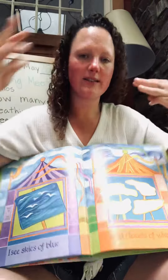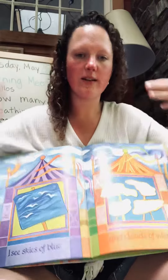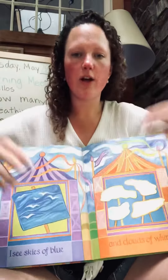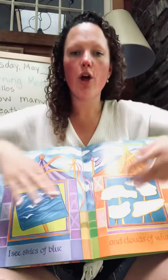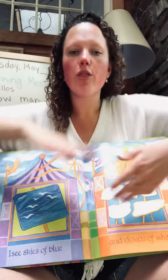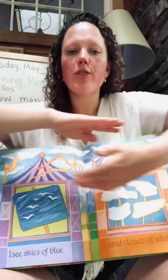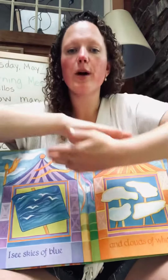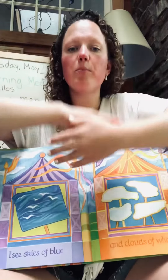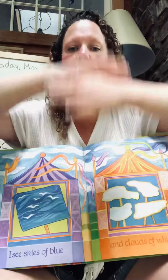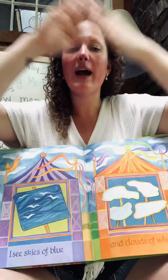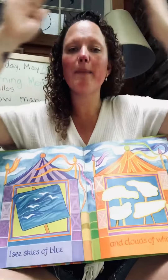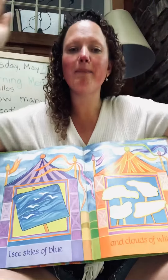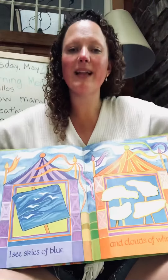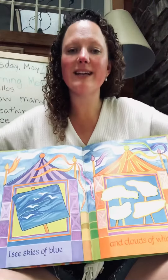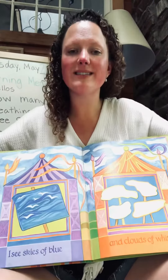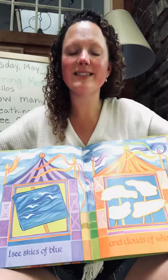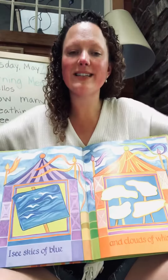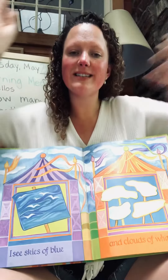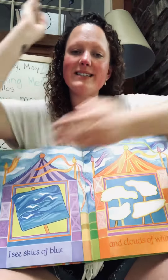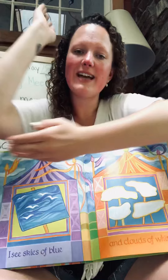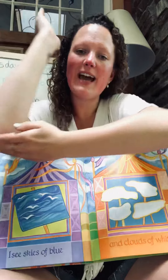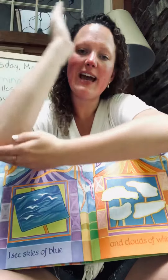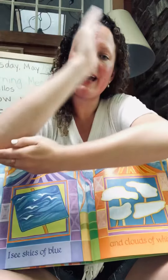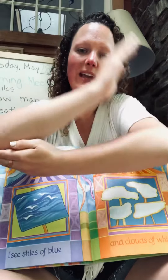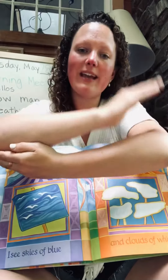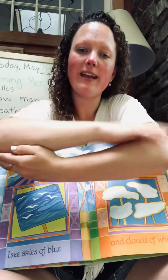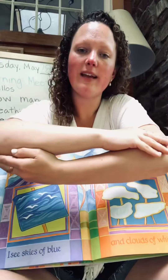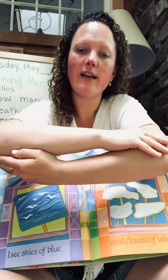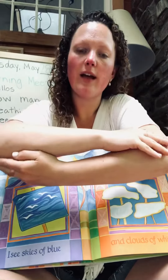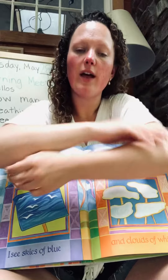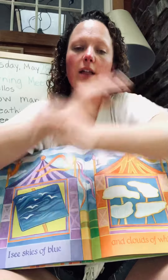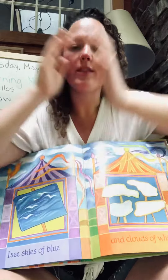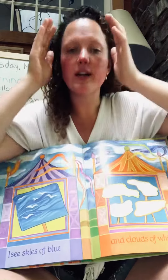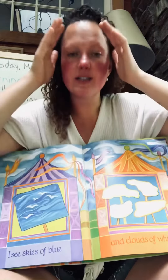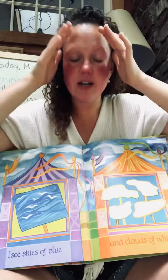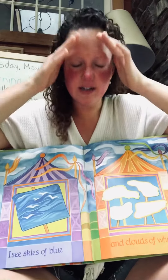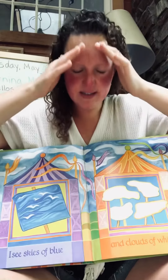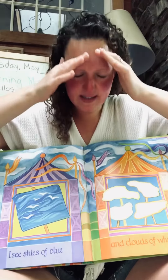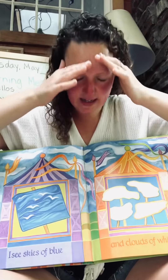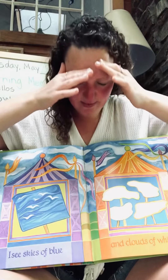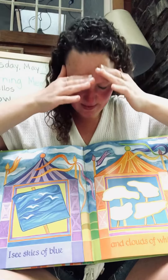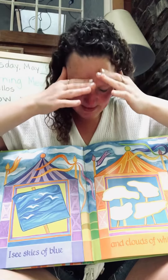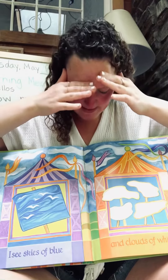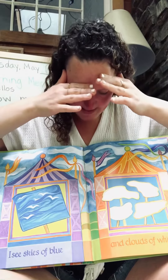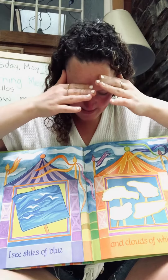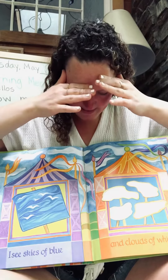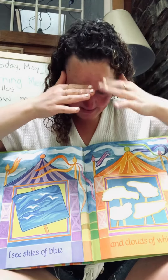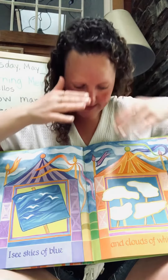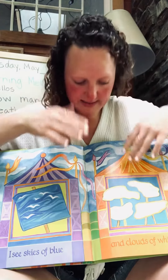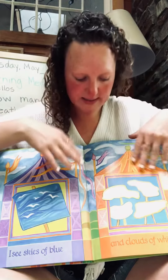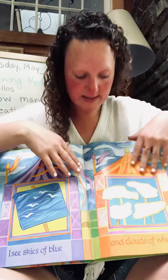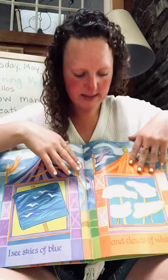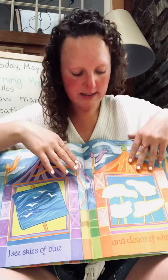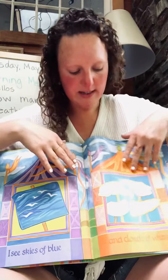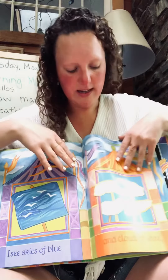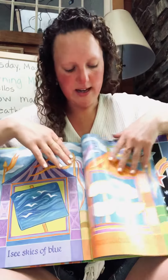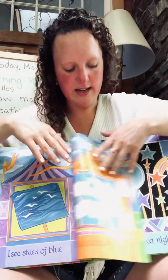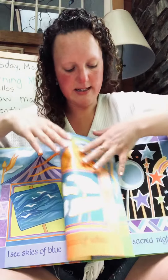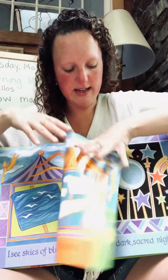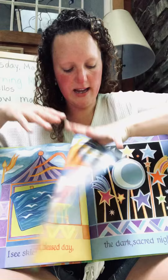the bright blessed day, the dark sacred night, and I